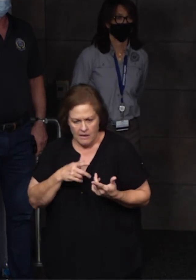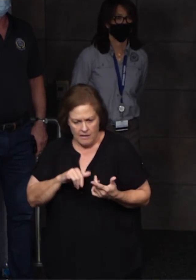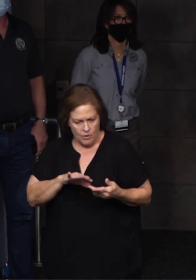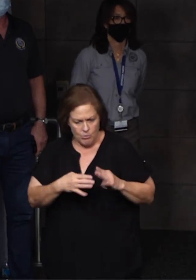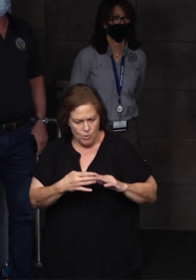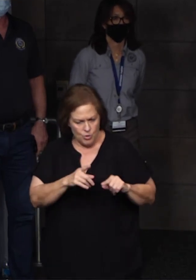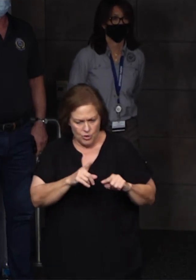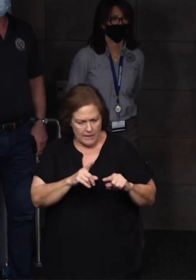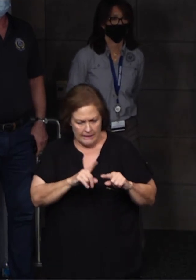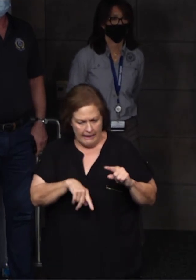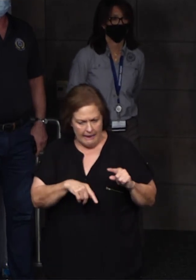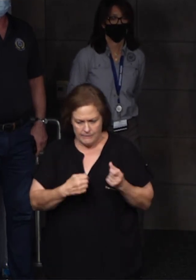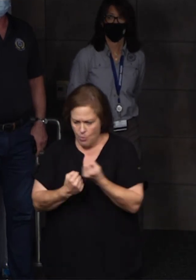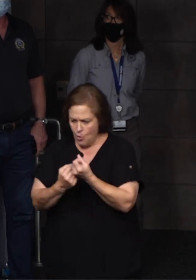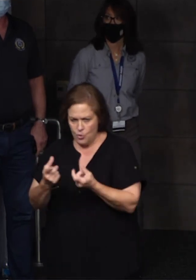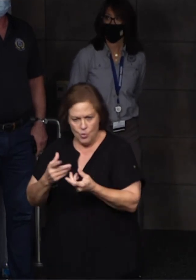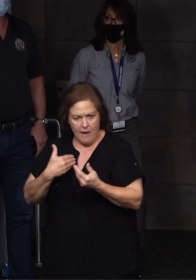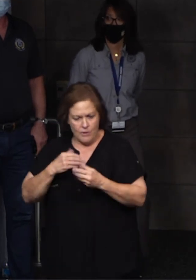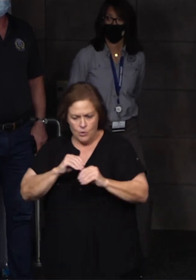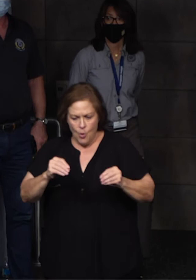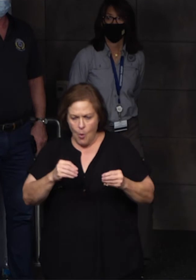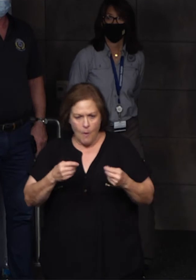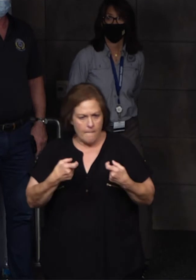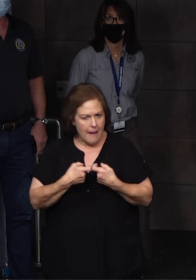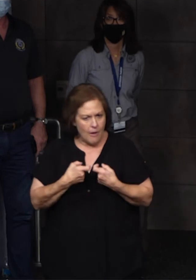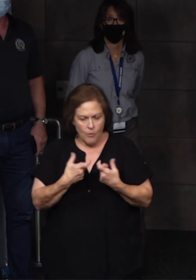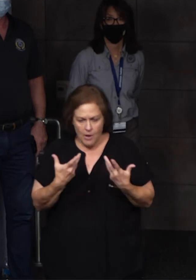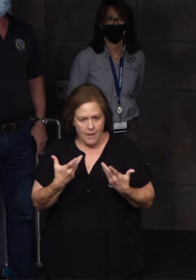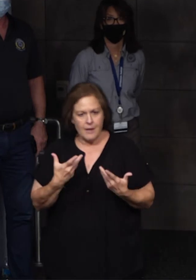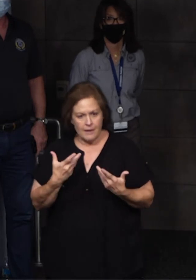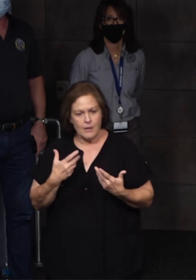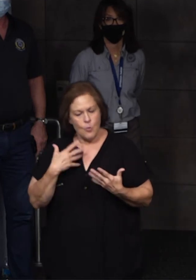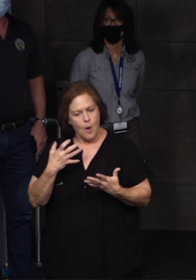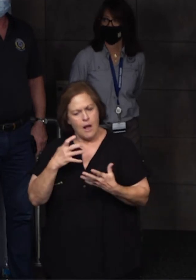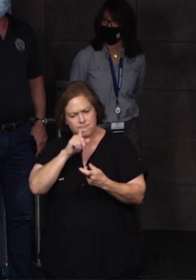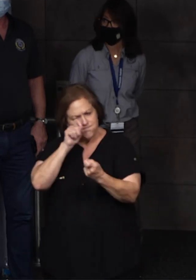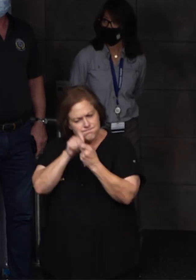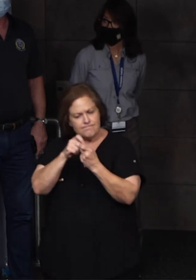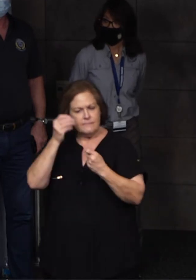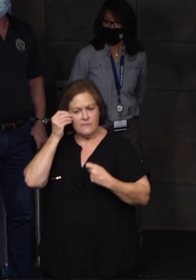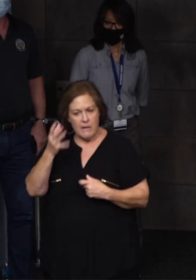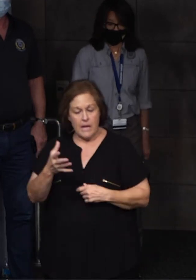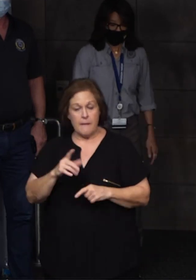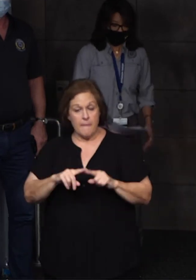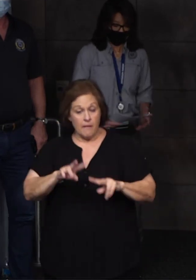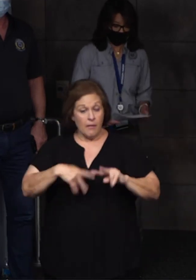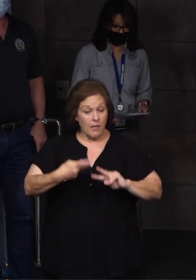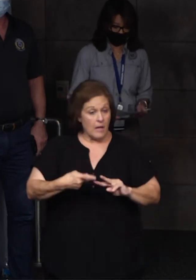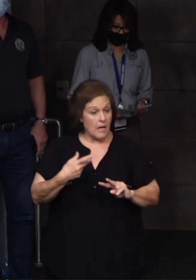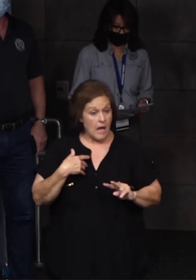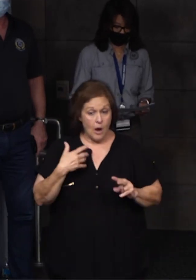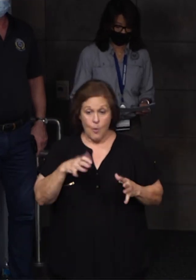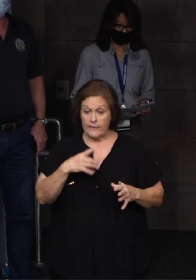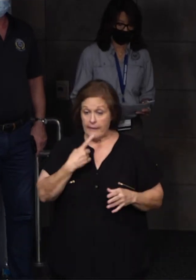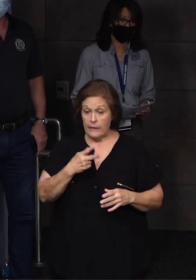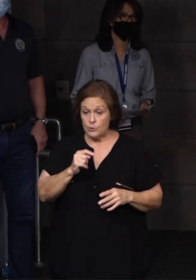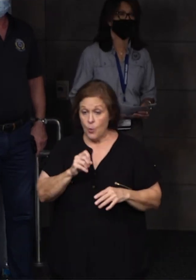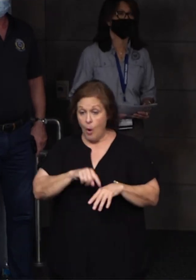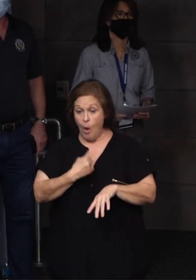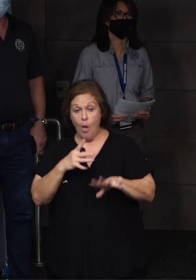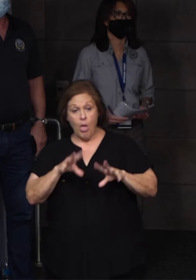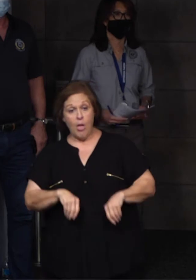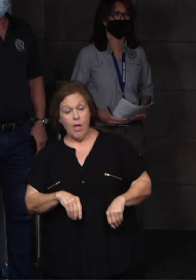that doesn't have power. So we want that number to be accurate. And on the flip side, we don't want to say that it's going to be out for too long and then some